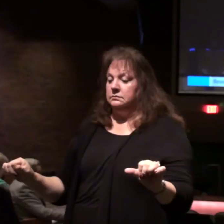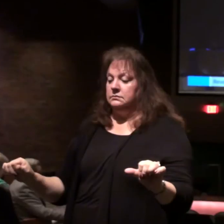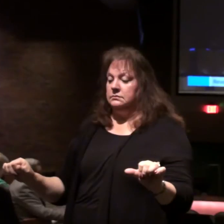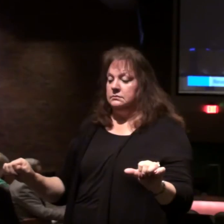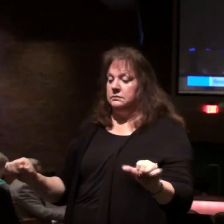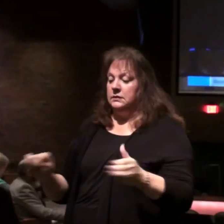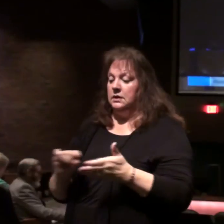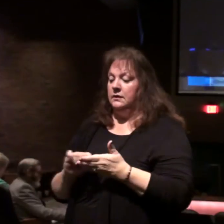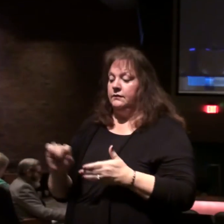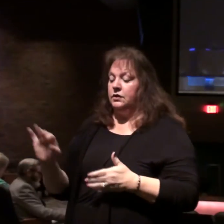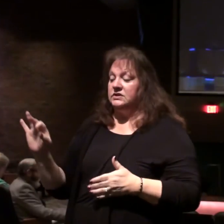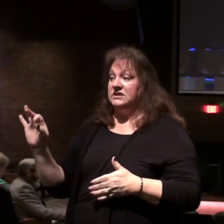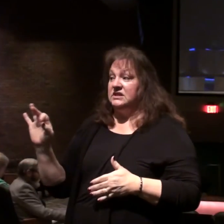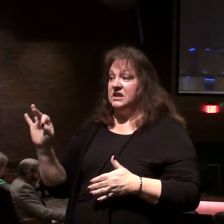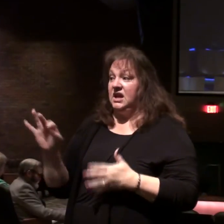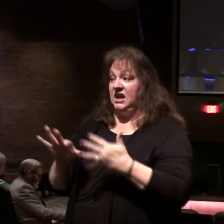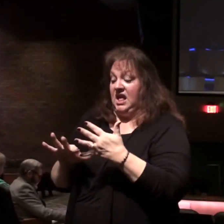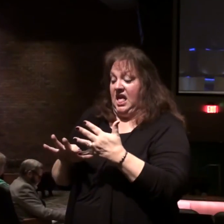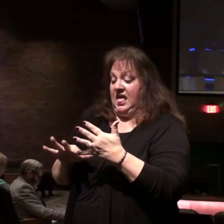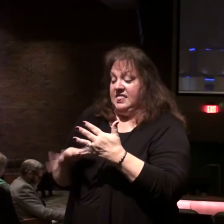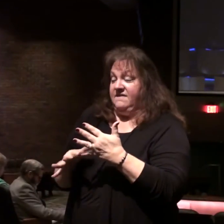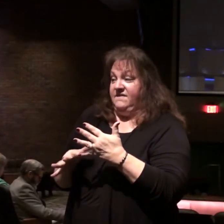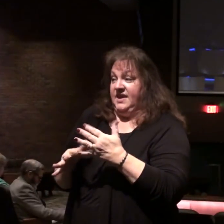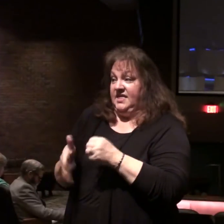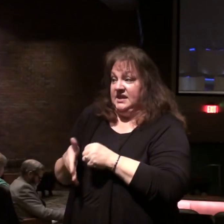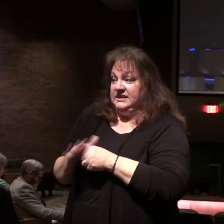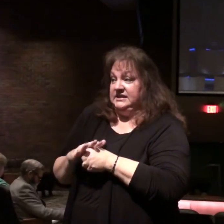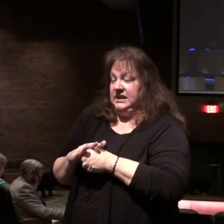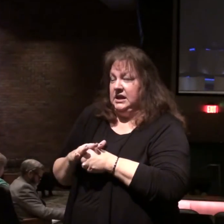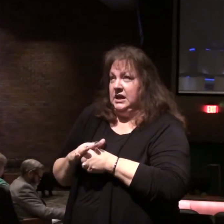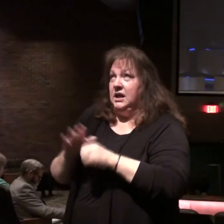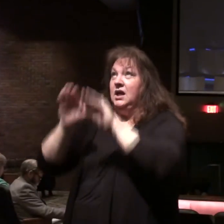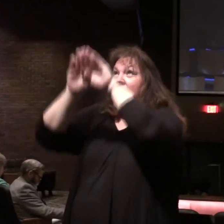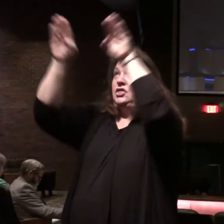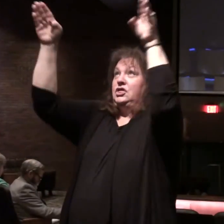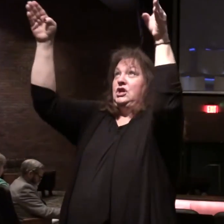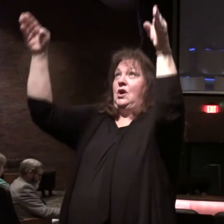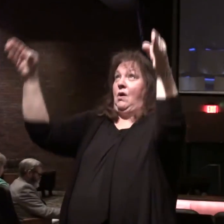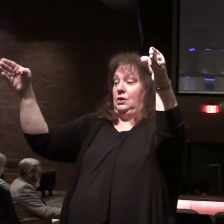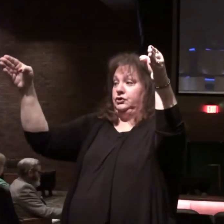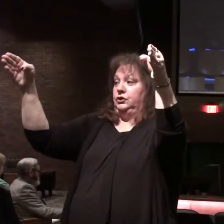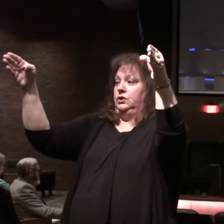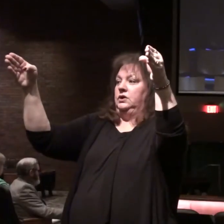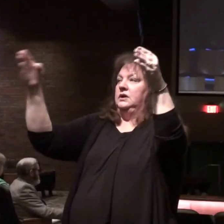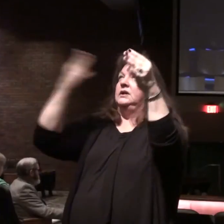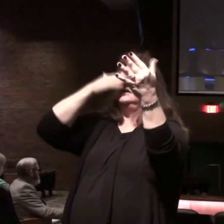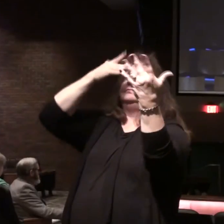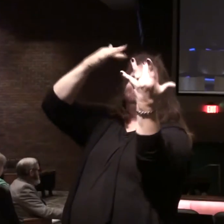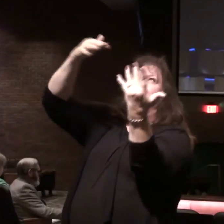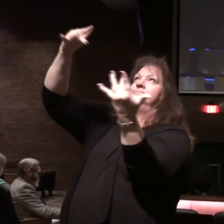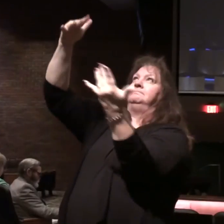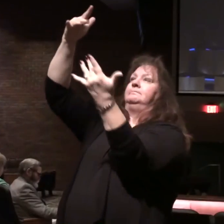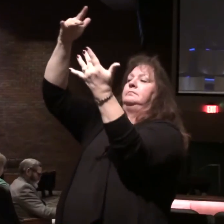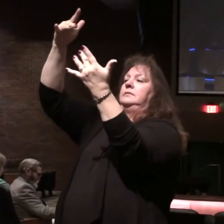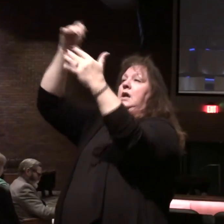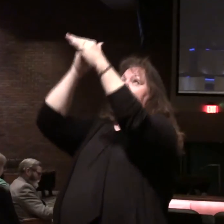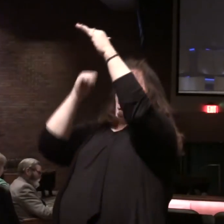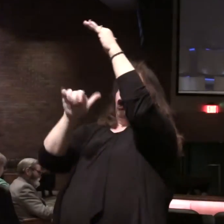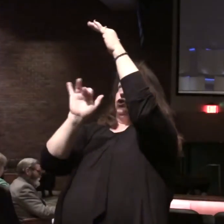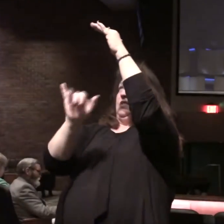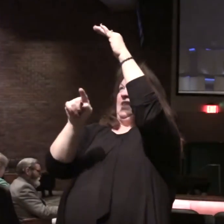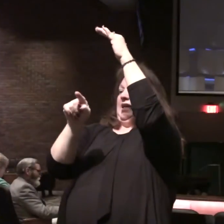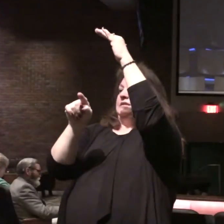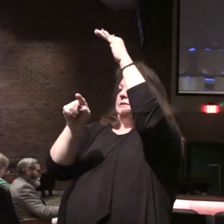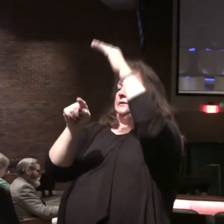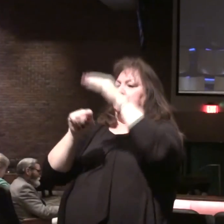verse 9, under the fifth seal, I saw under the altar. The altar here is the altar of incense. We'll look at another